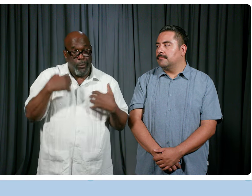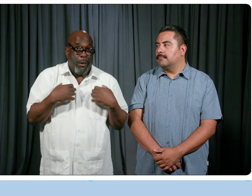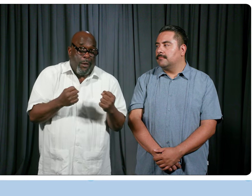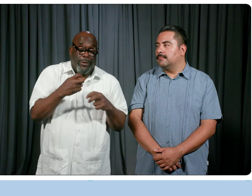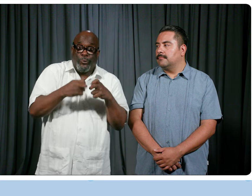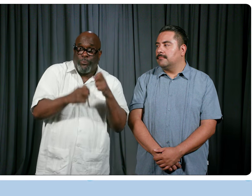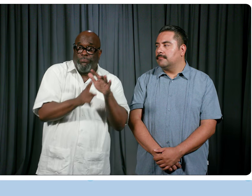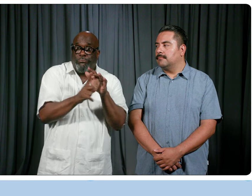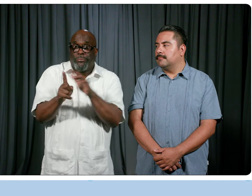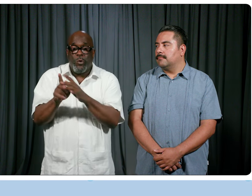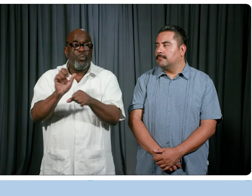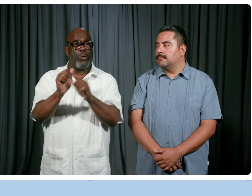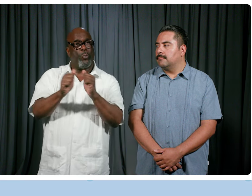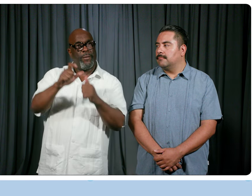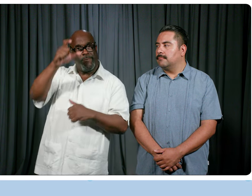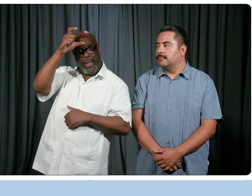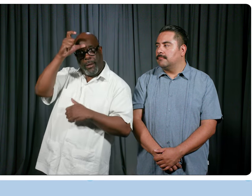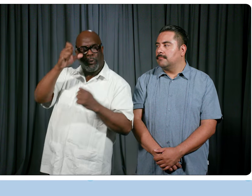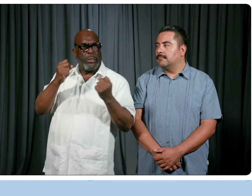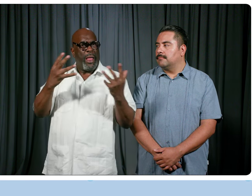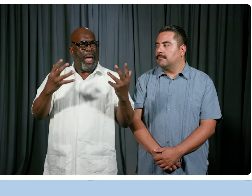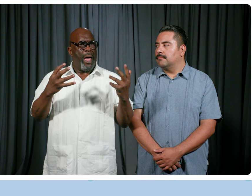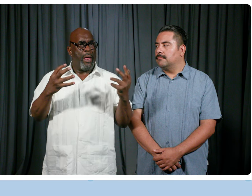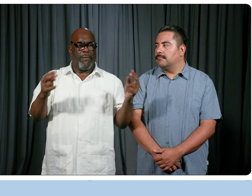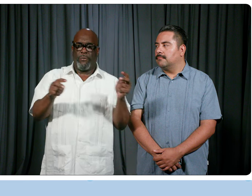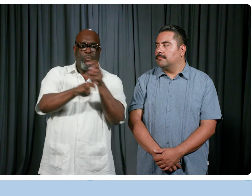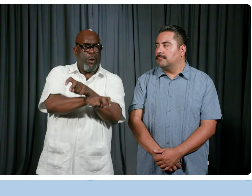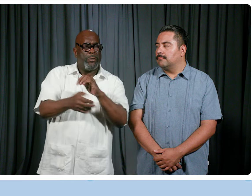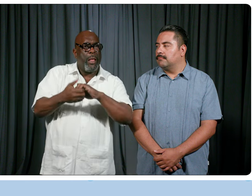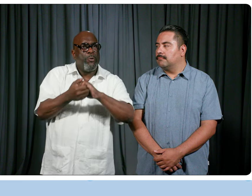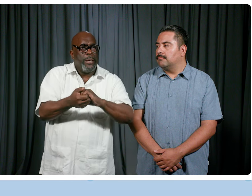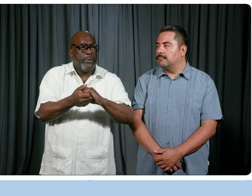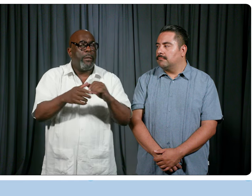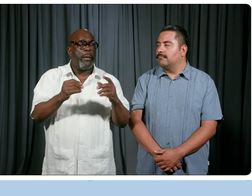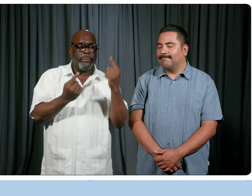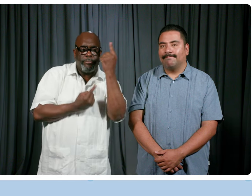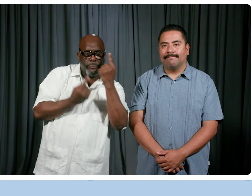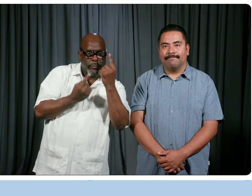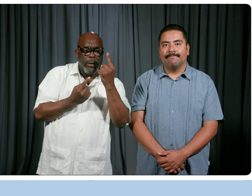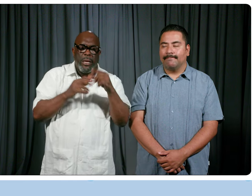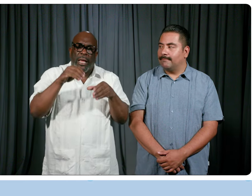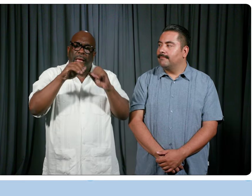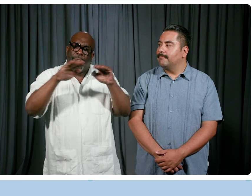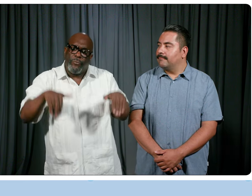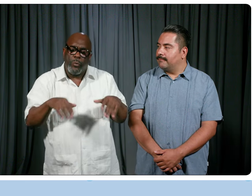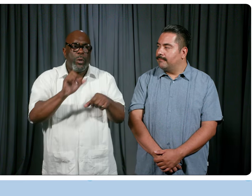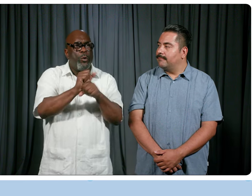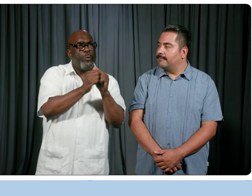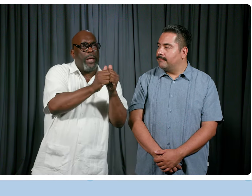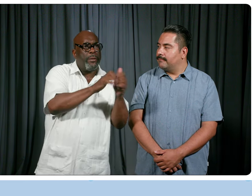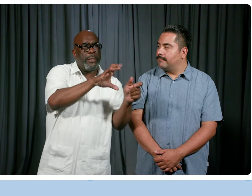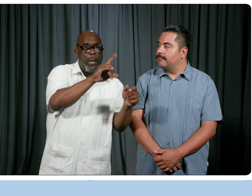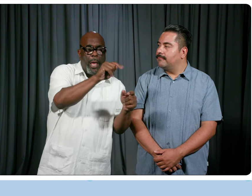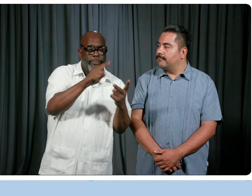stressful. There's just a lot of cross-collaboration. And then also looking at our infrastructure. You know, we're working with CDOT. We're working with